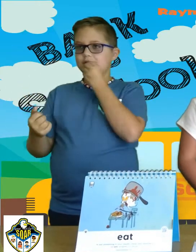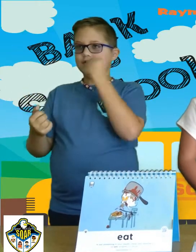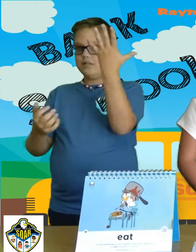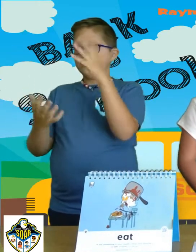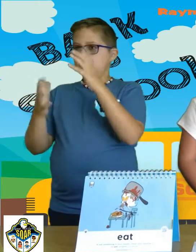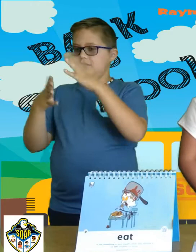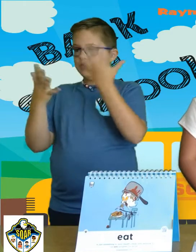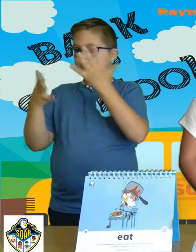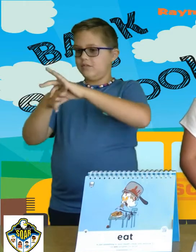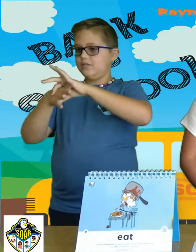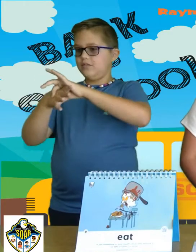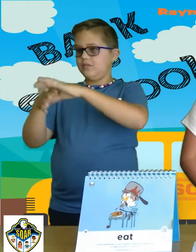sticks.